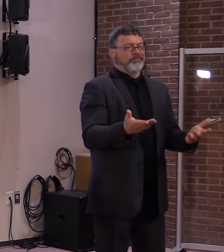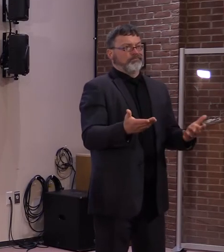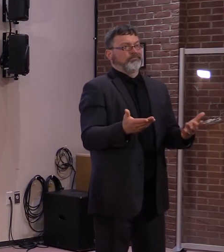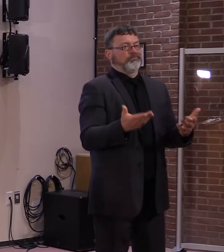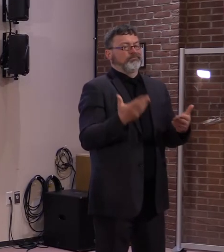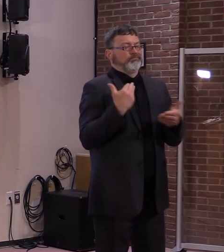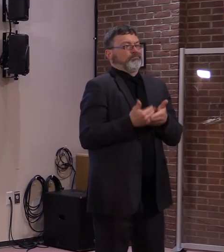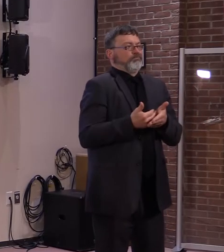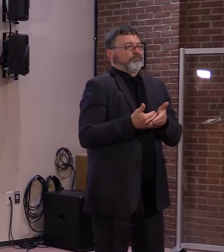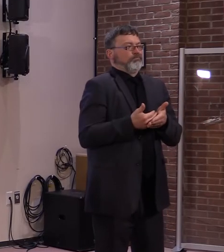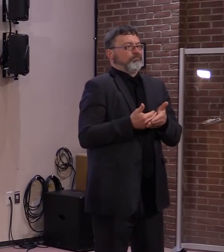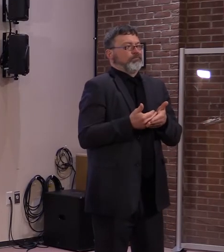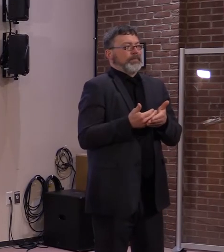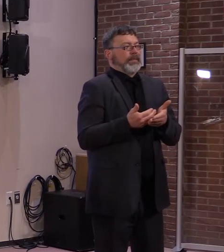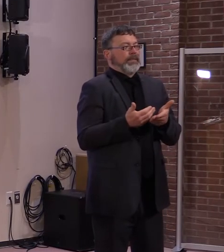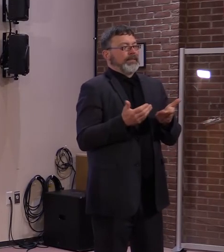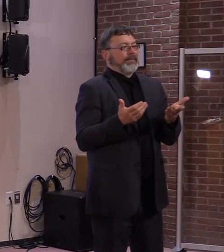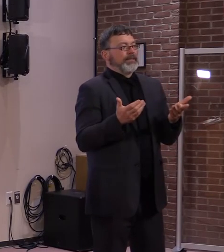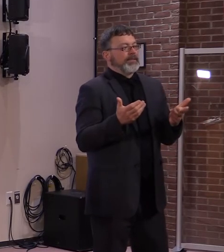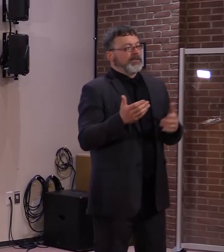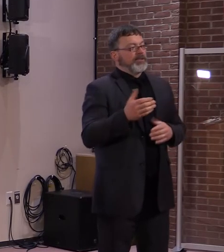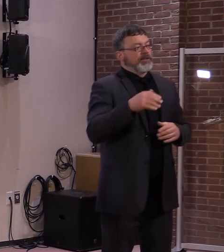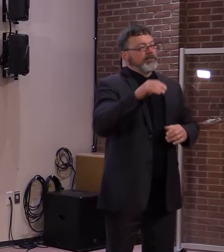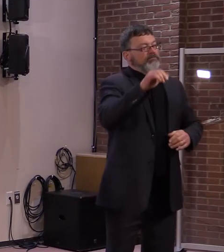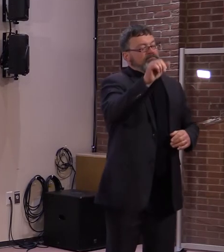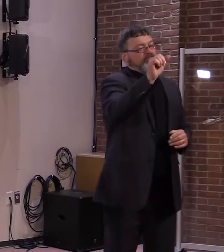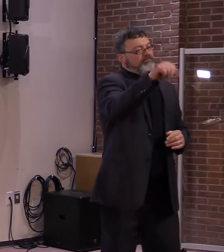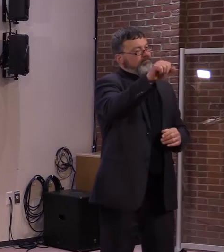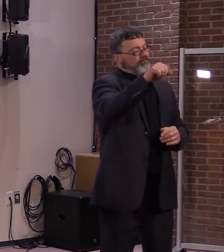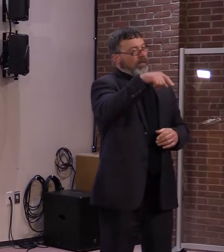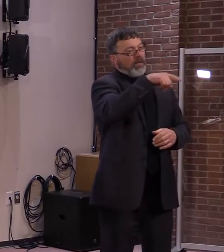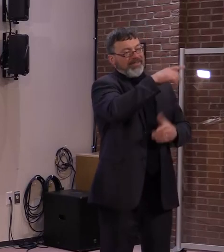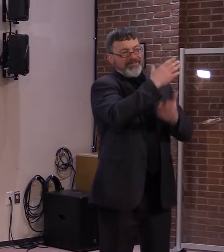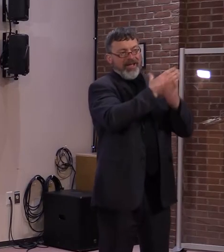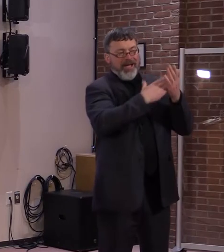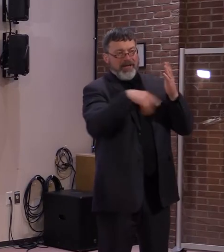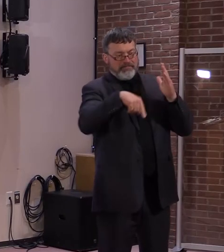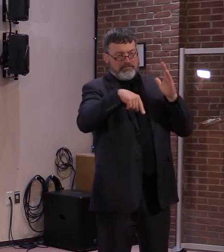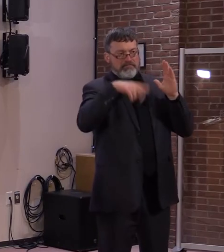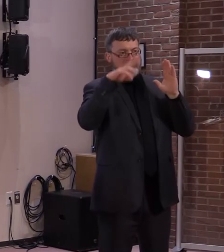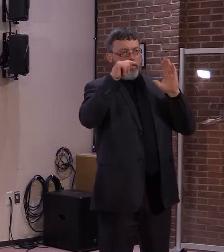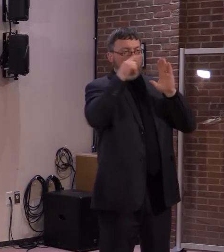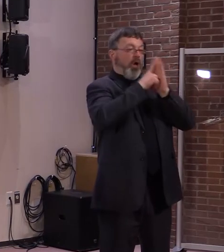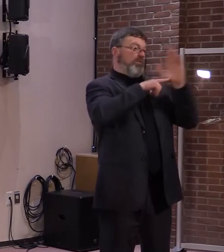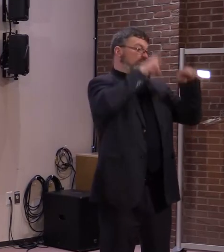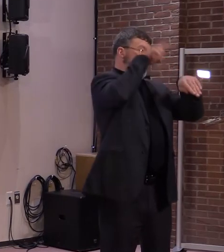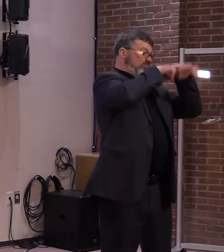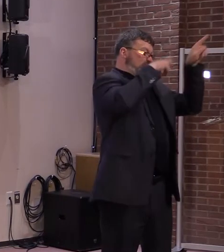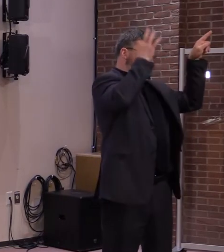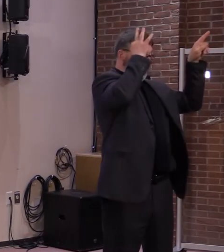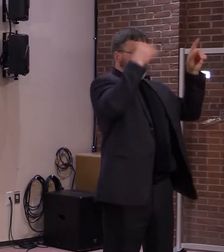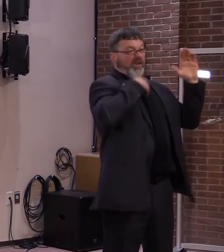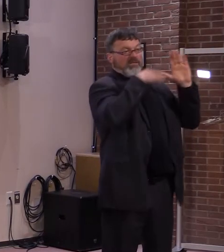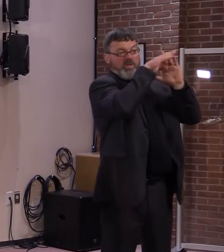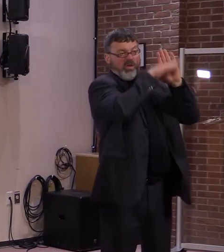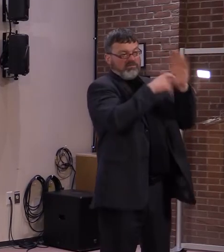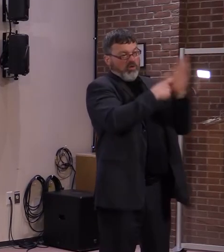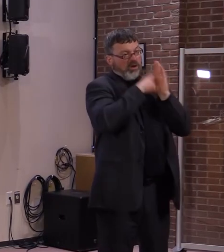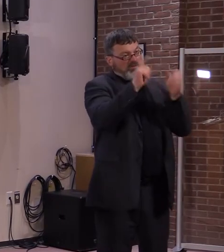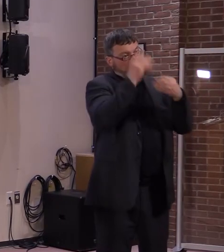is currently reviewing the WARN notices and will be having conversations with the company to better understand